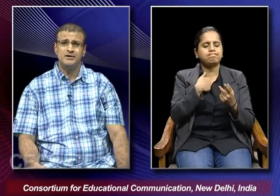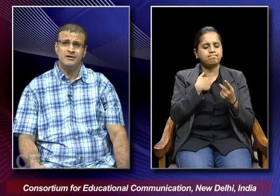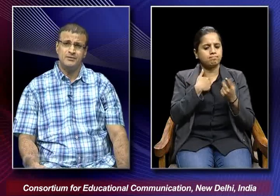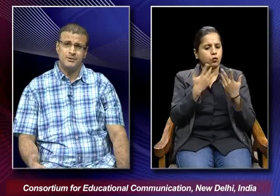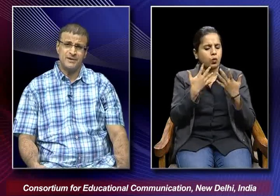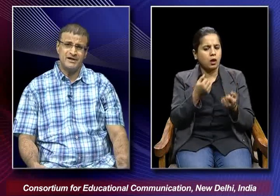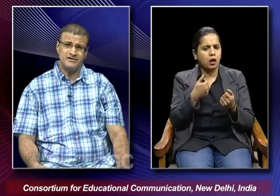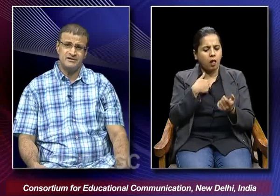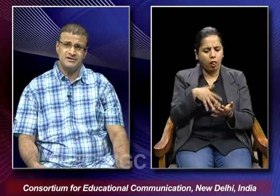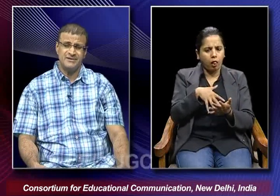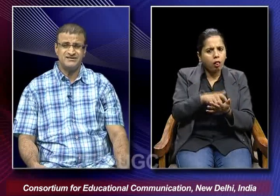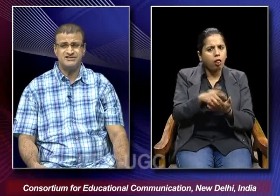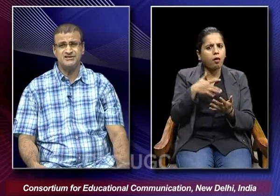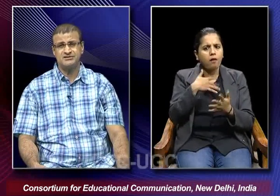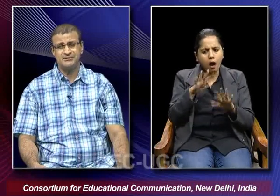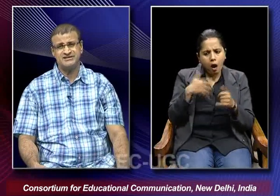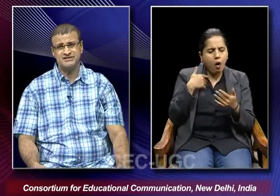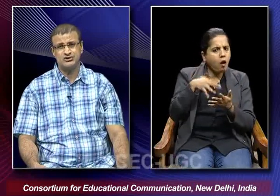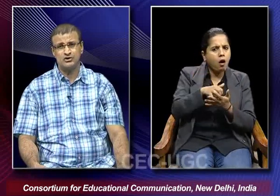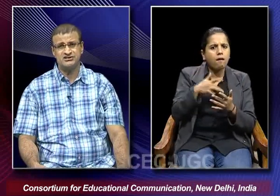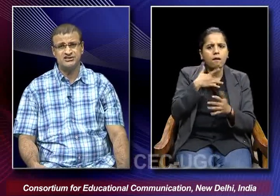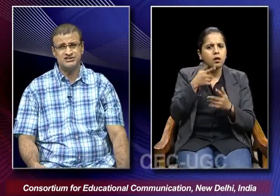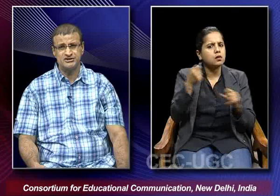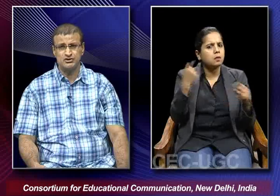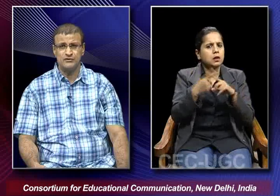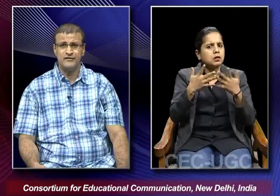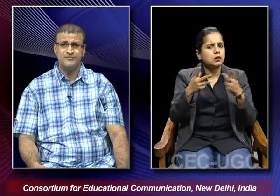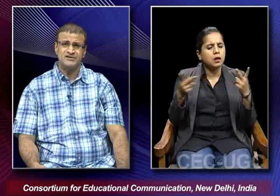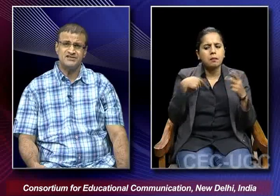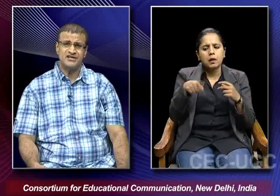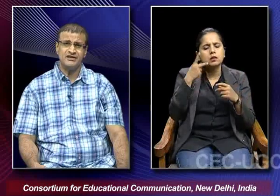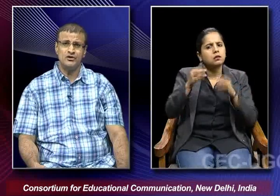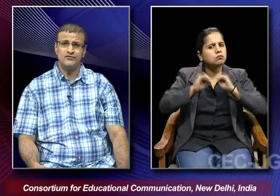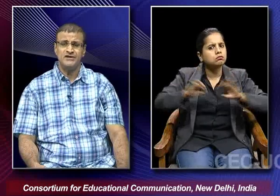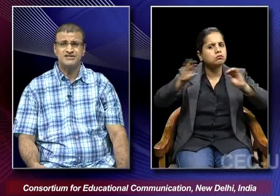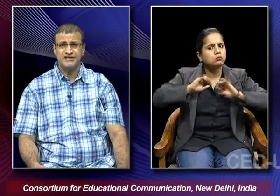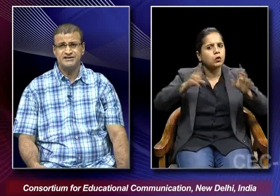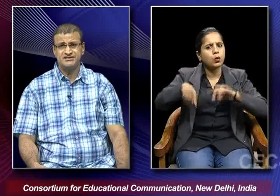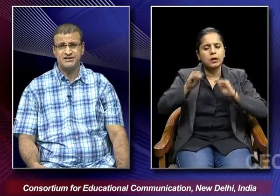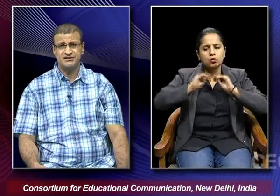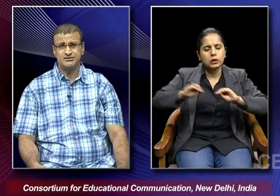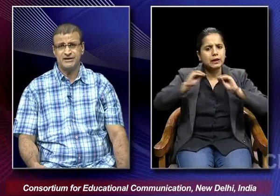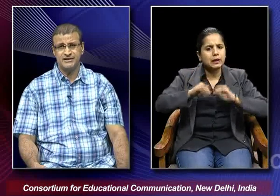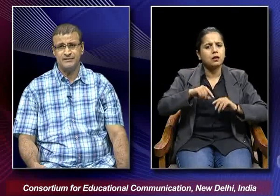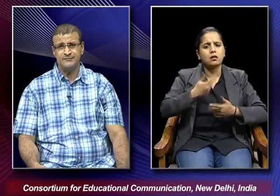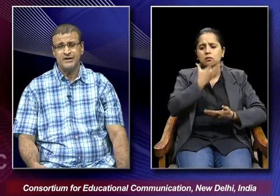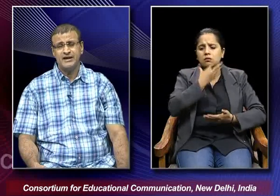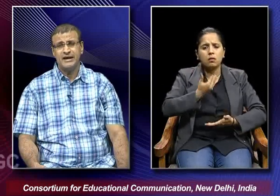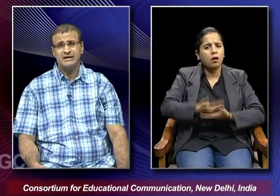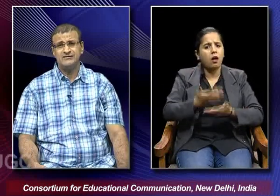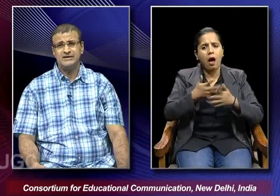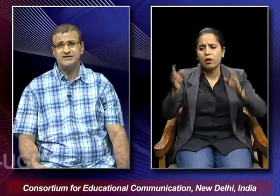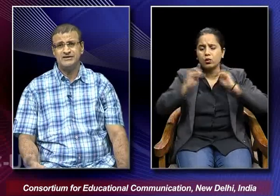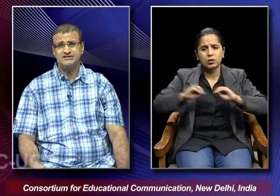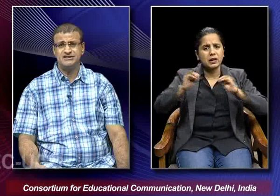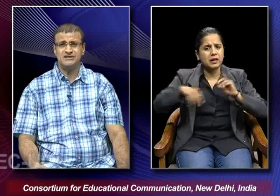propagate the message or the teachings of such kind of saints in the society. And